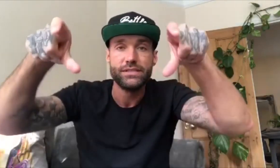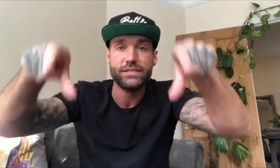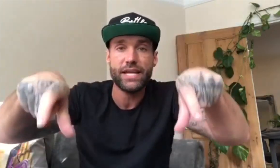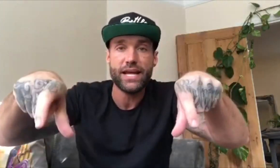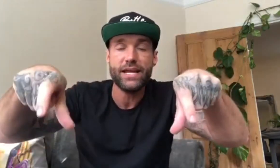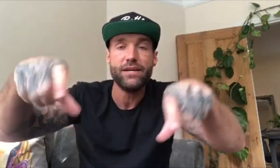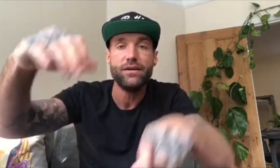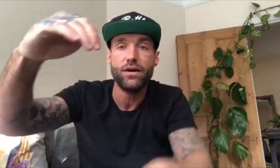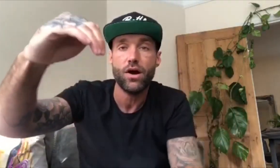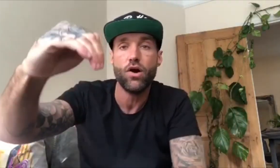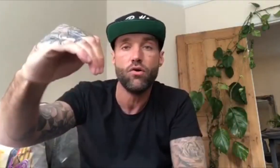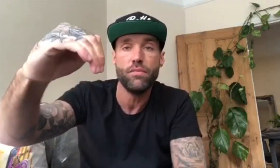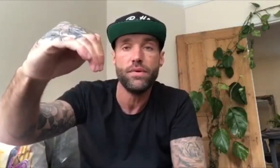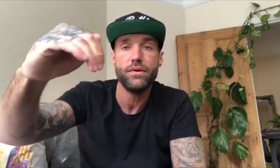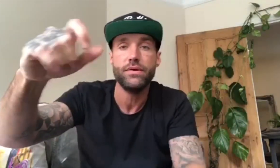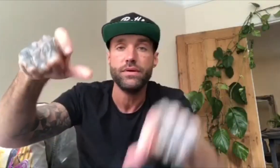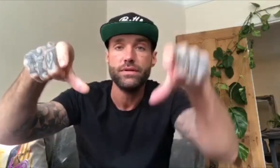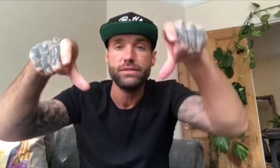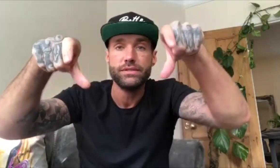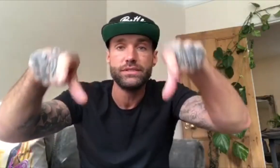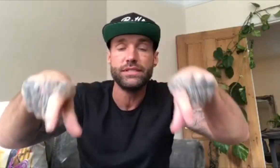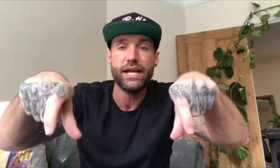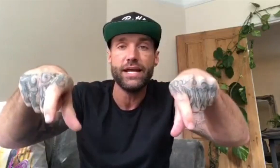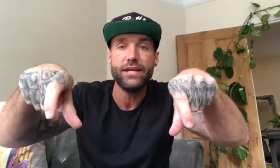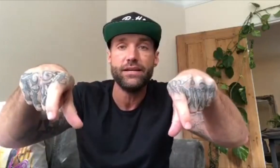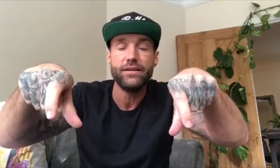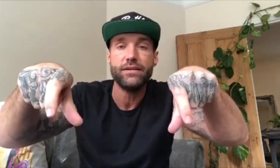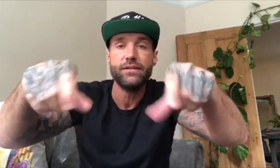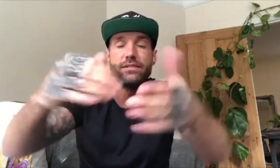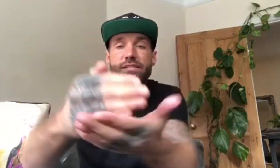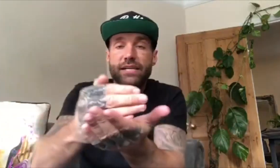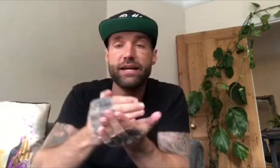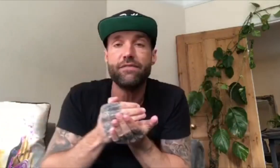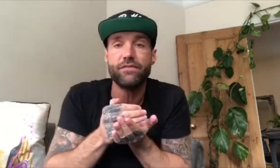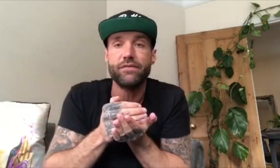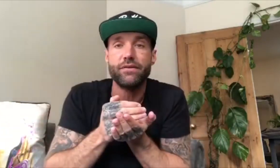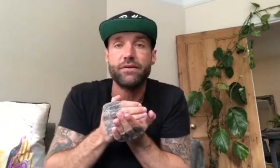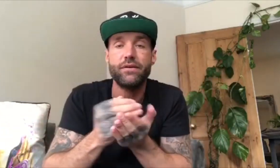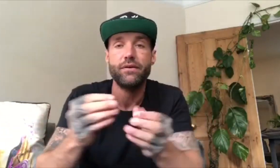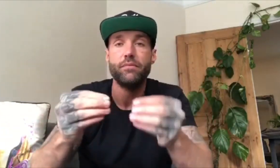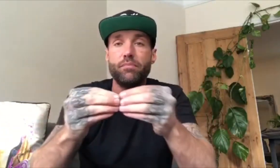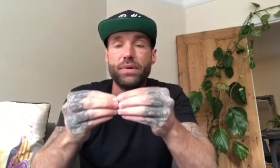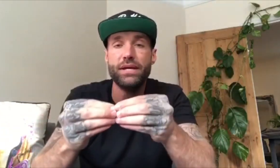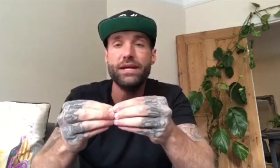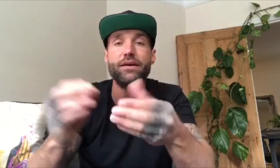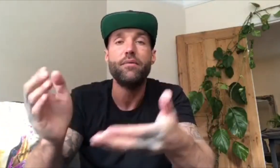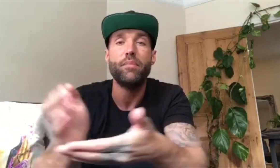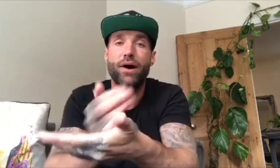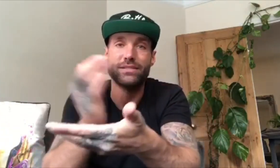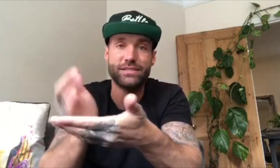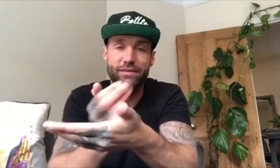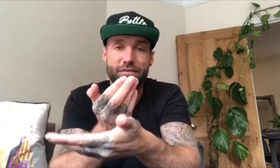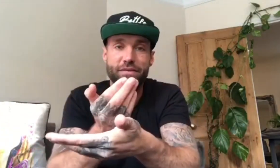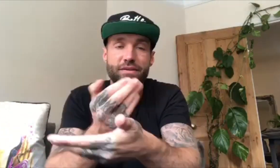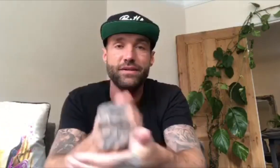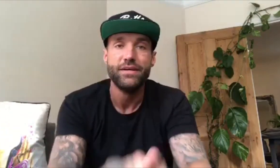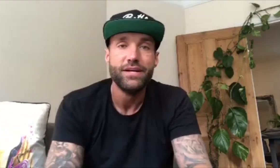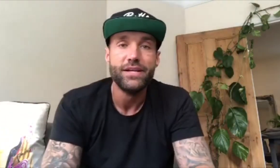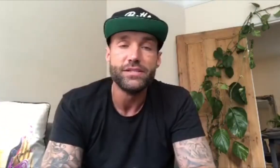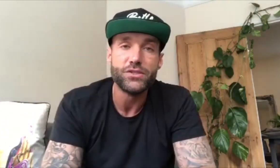Stay home, stay safe, be positive. Let's do